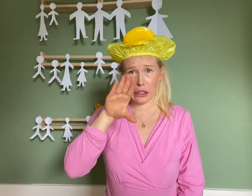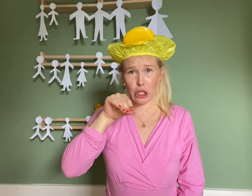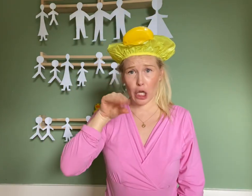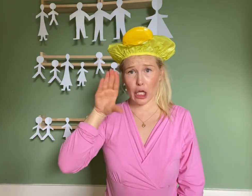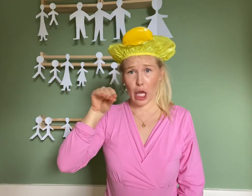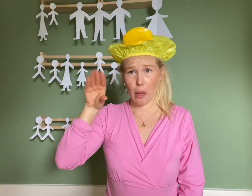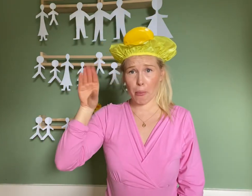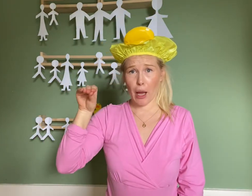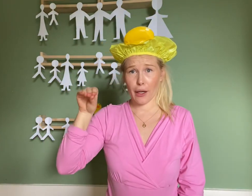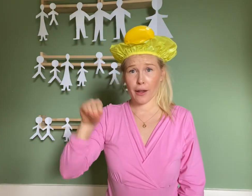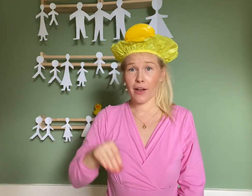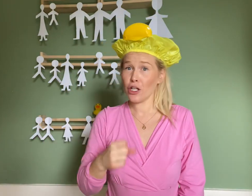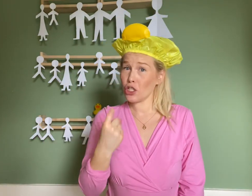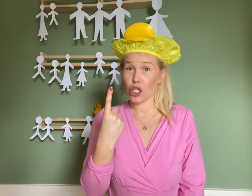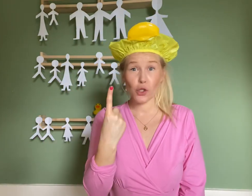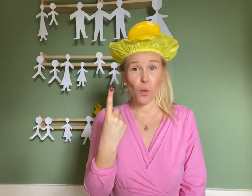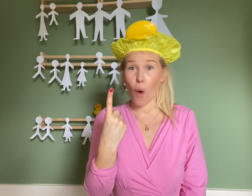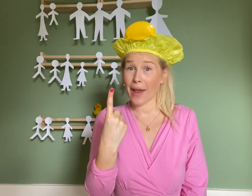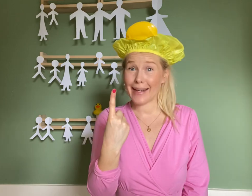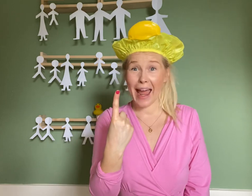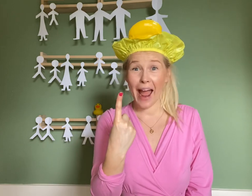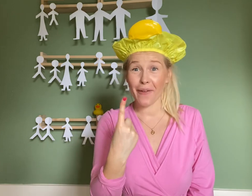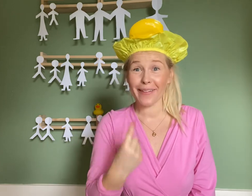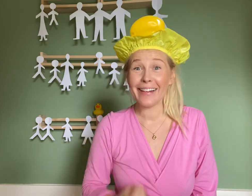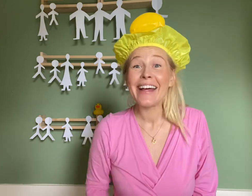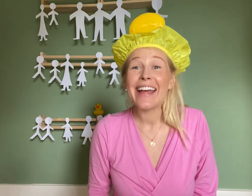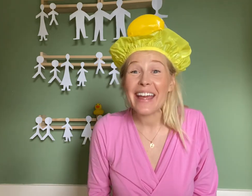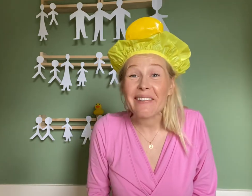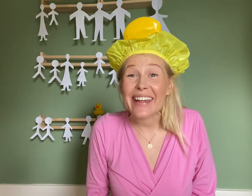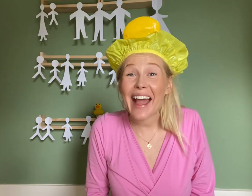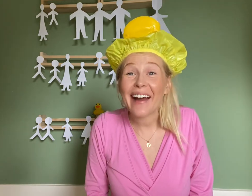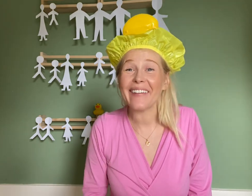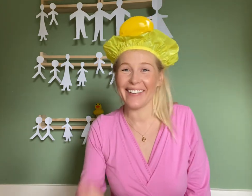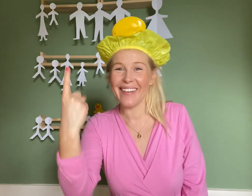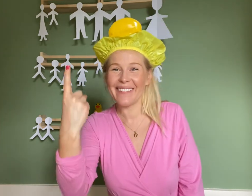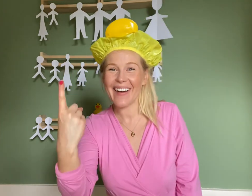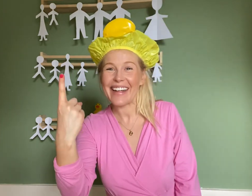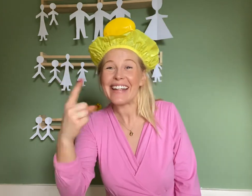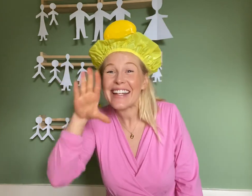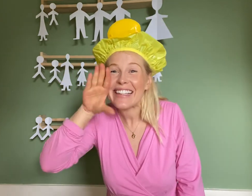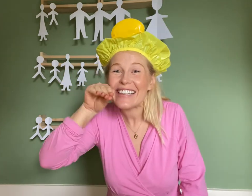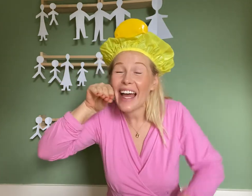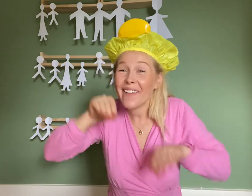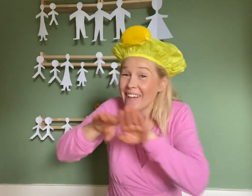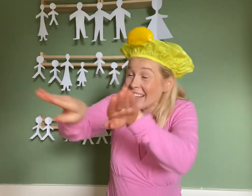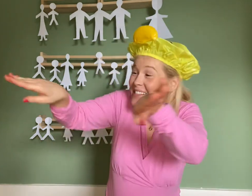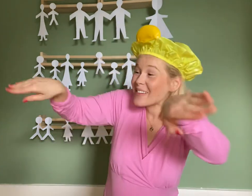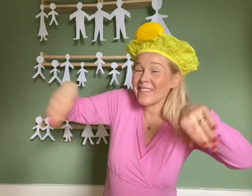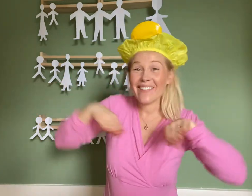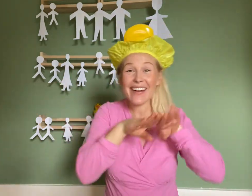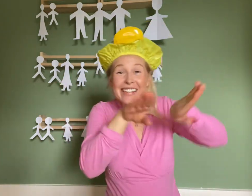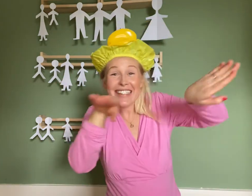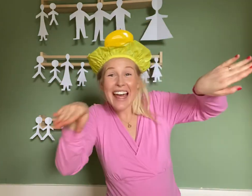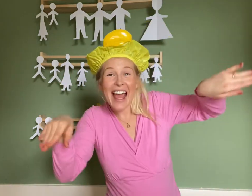duck came back. Just one now. Here we go. One little duck went swimming one day